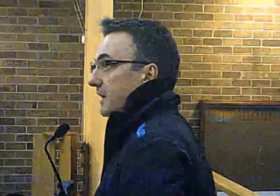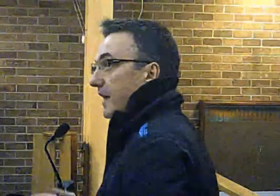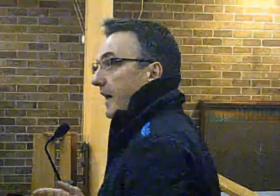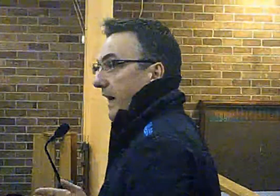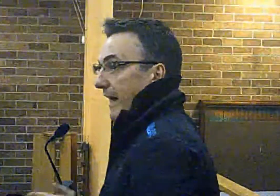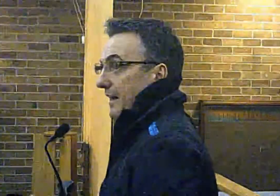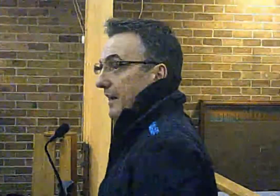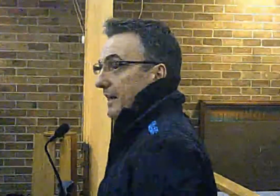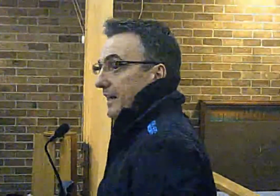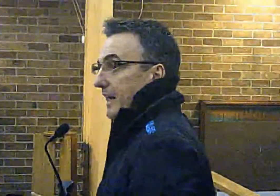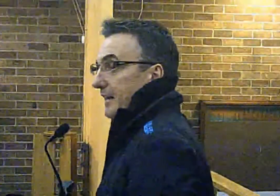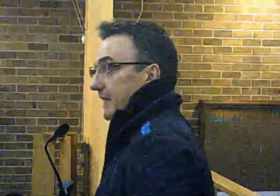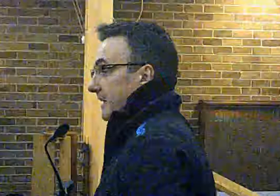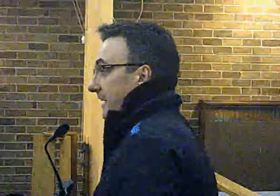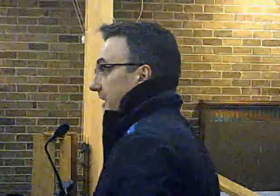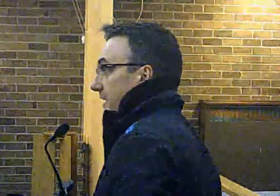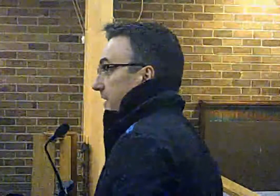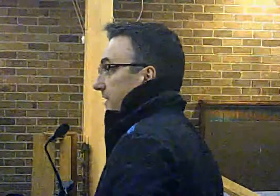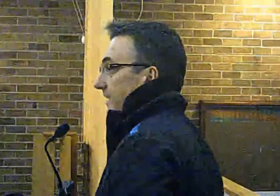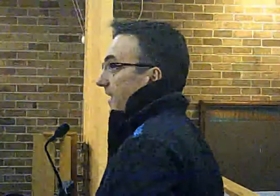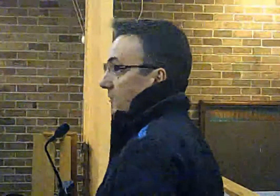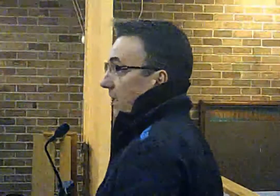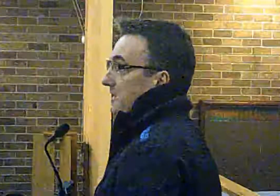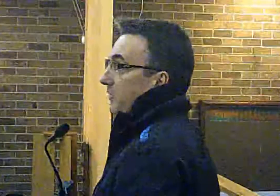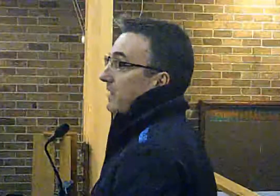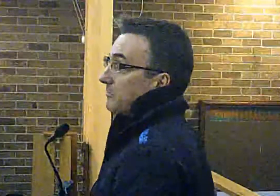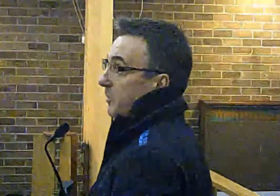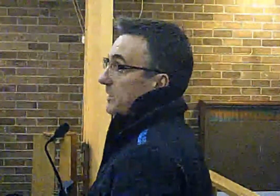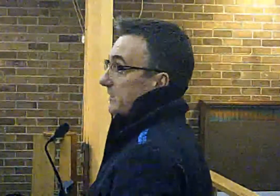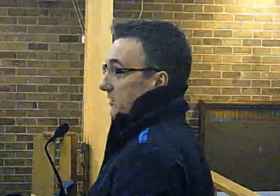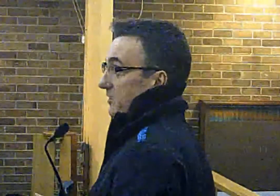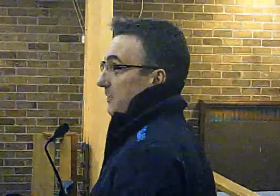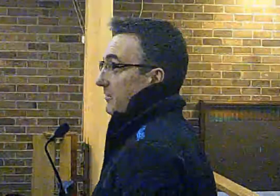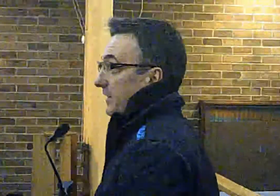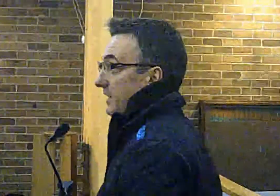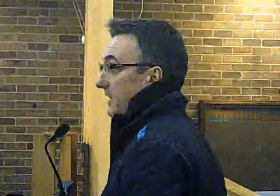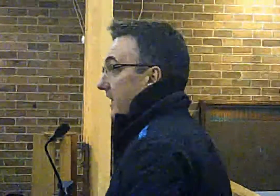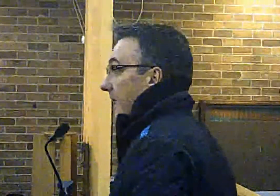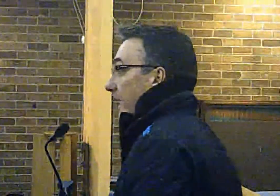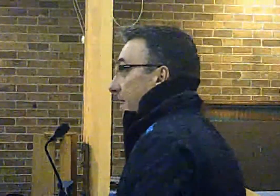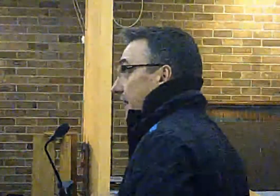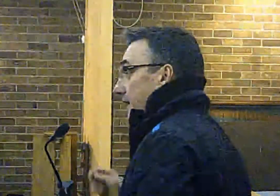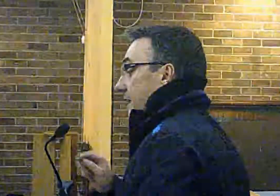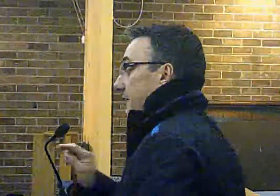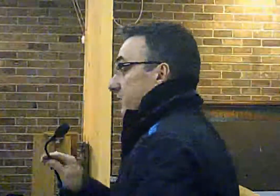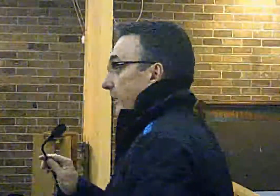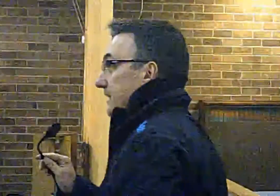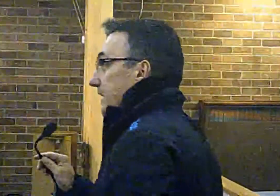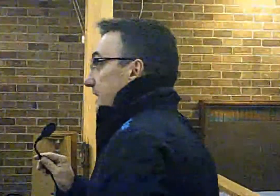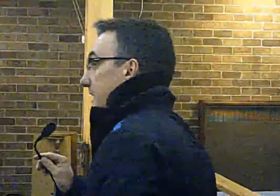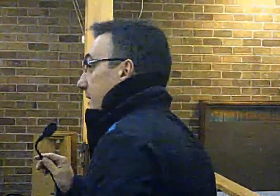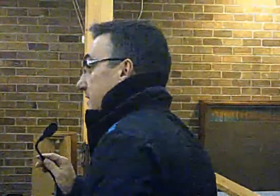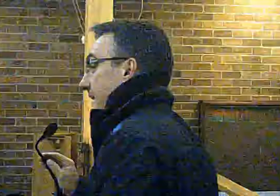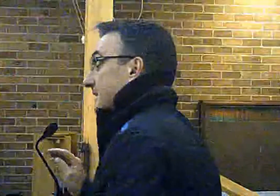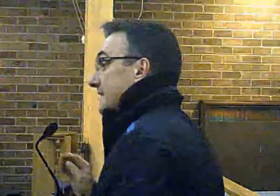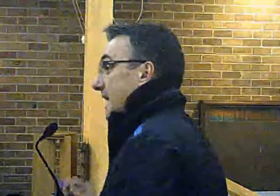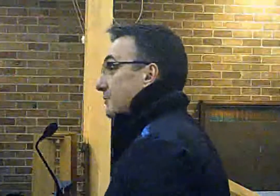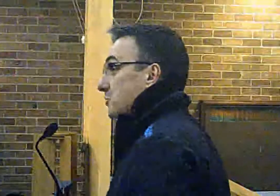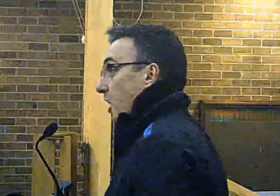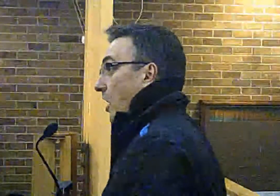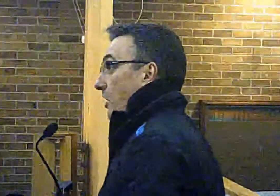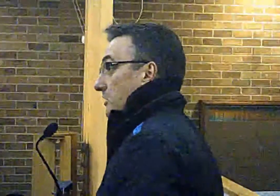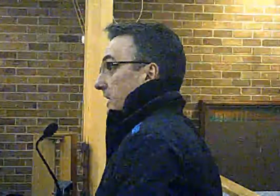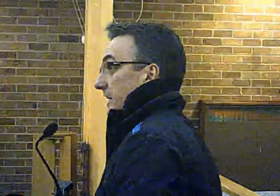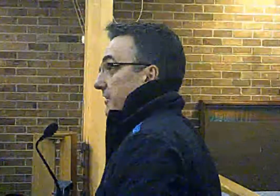minutes, in the, in the, in the, well it's a relevant point if you'll just let me finish. The issue is, is that attendance